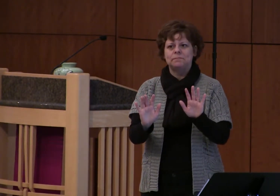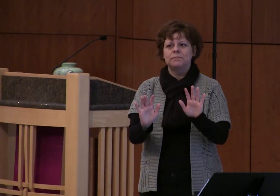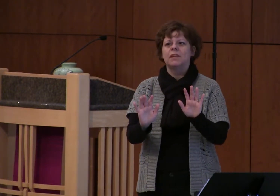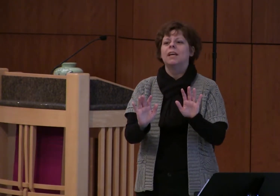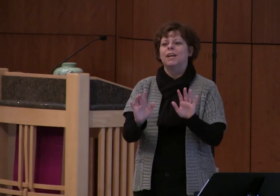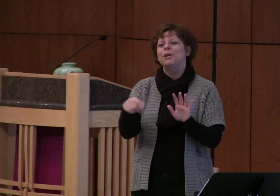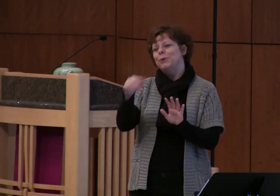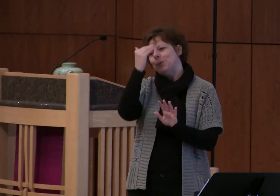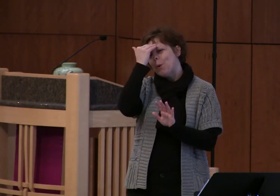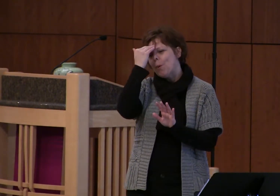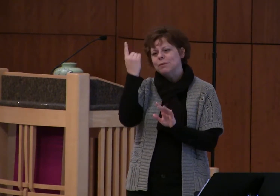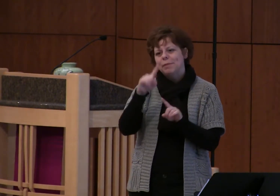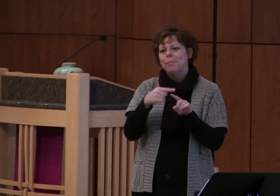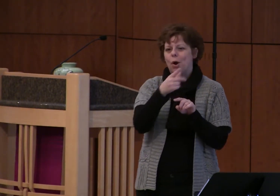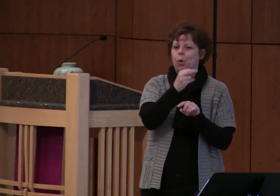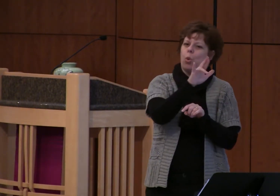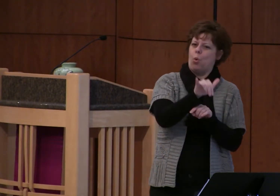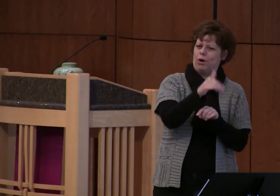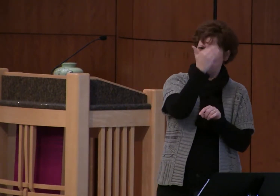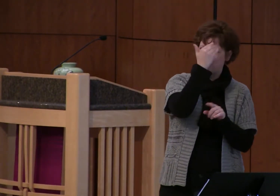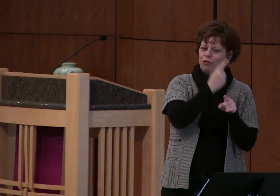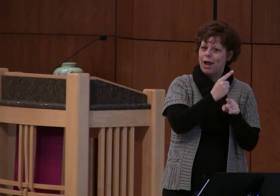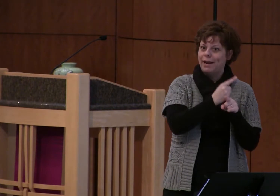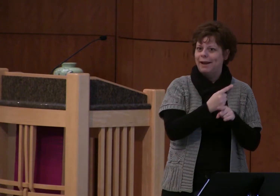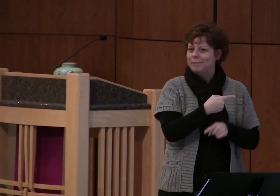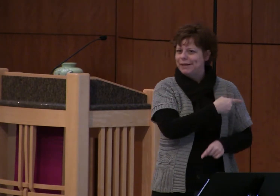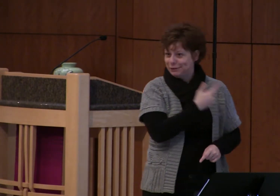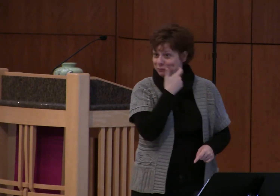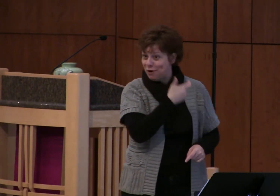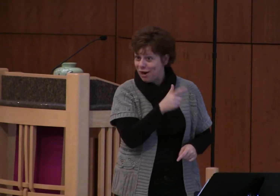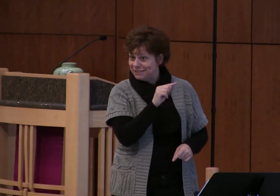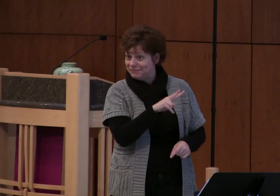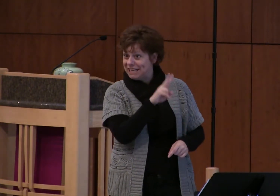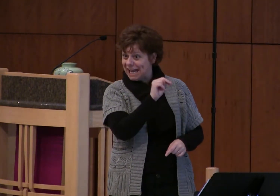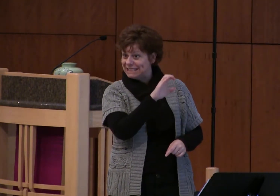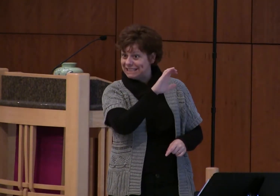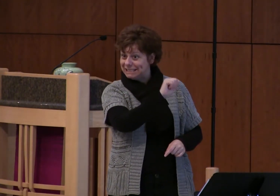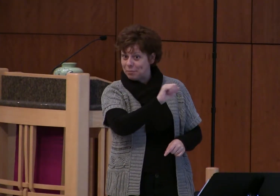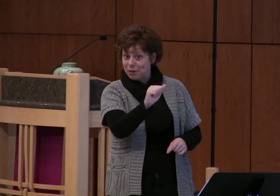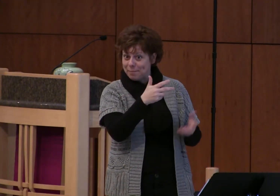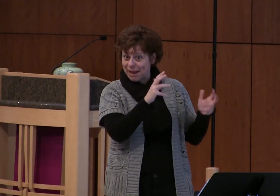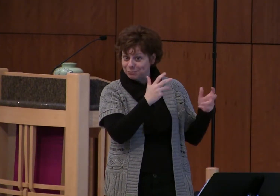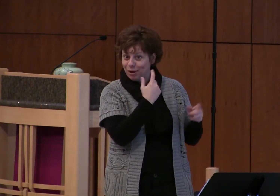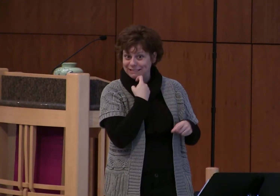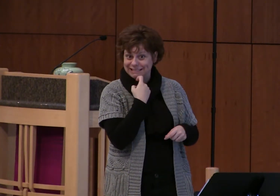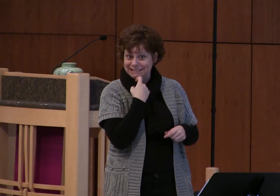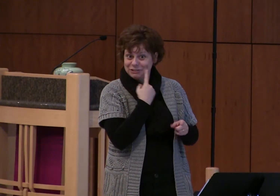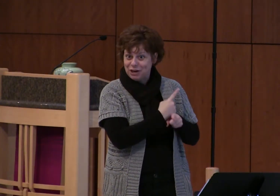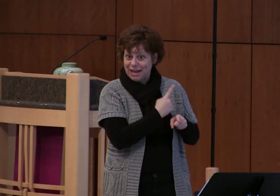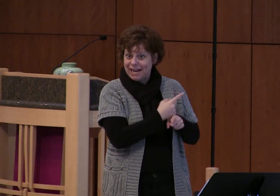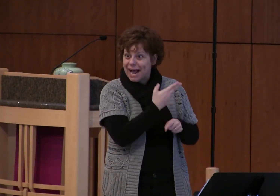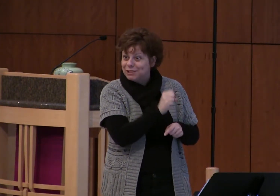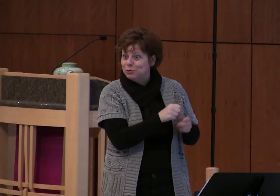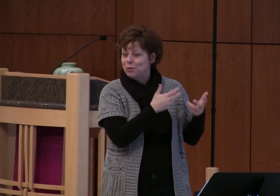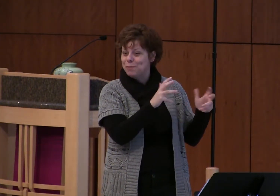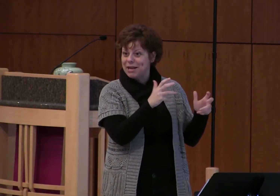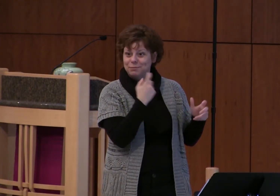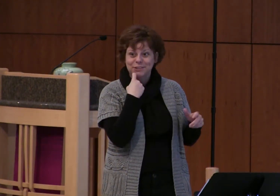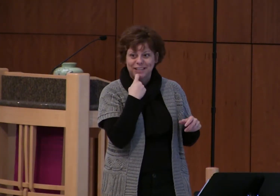glory after all it is the NCAA championship tournaments it is it's high school basketball tournaments